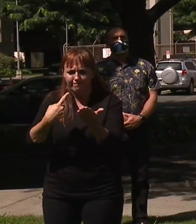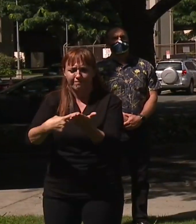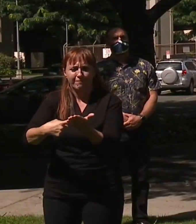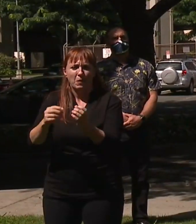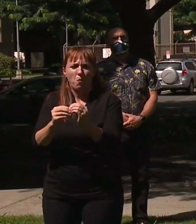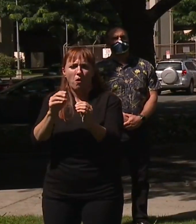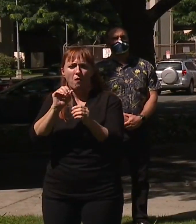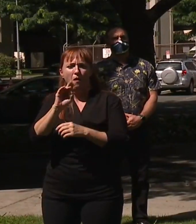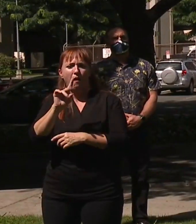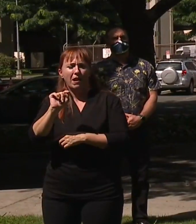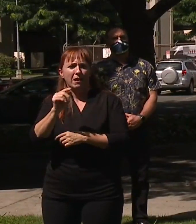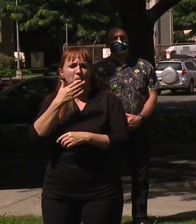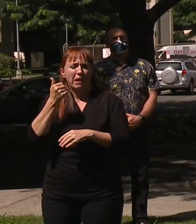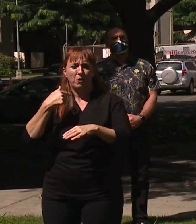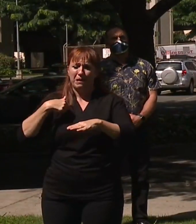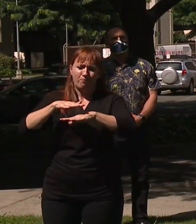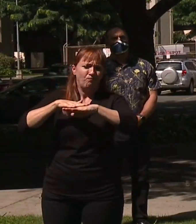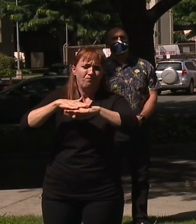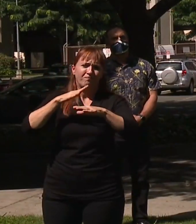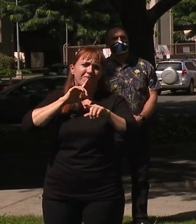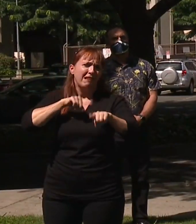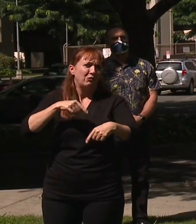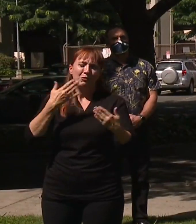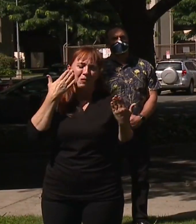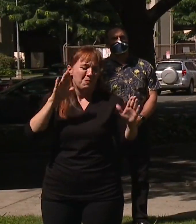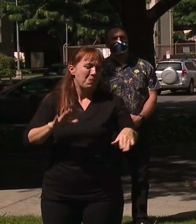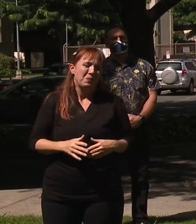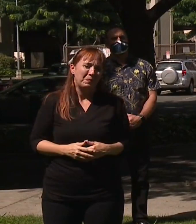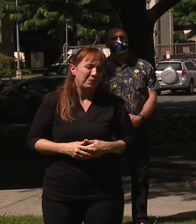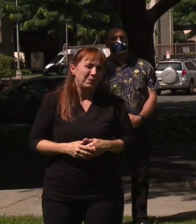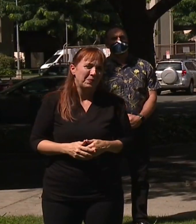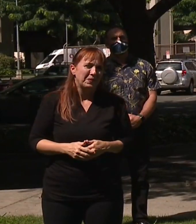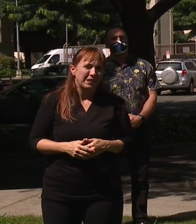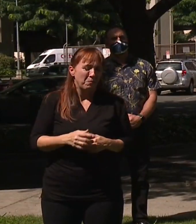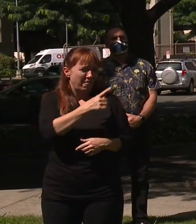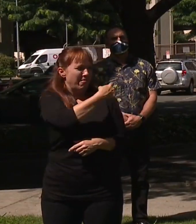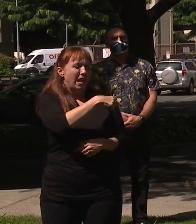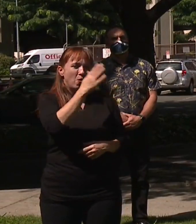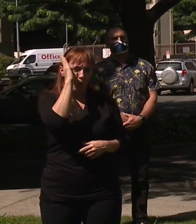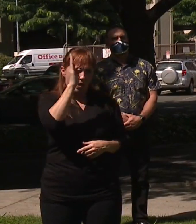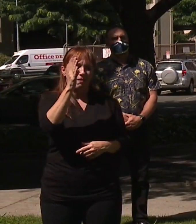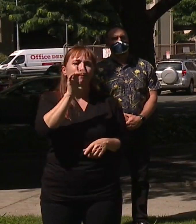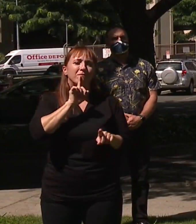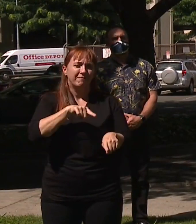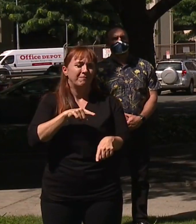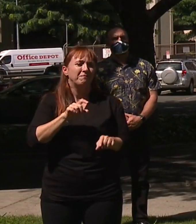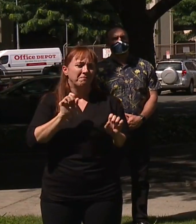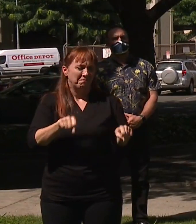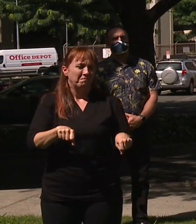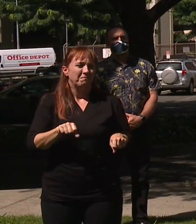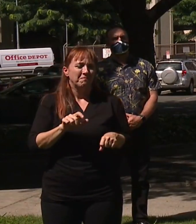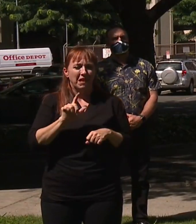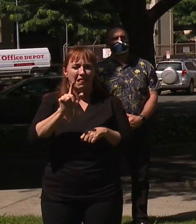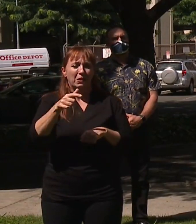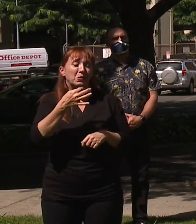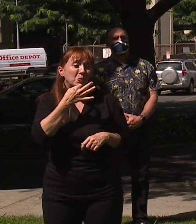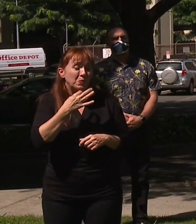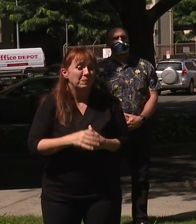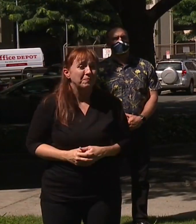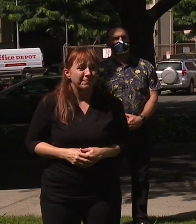and audit. So, unfortunately, I don't have the answer right now, but these guys will have it for us soon.